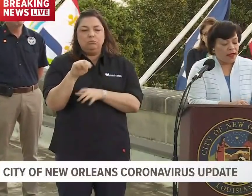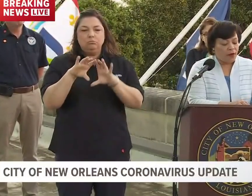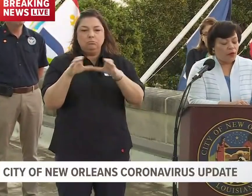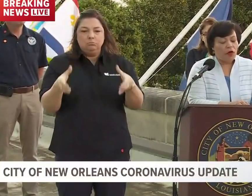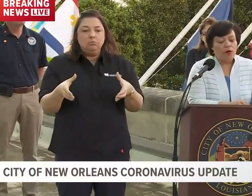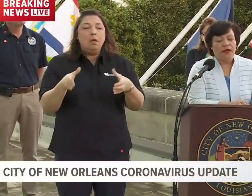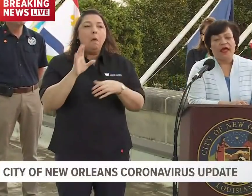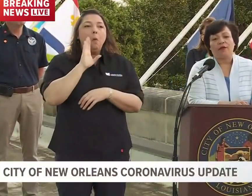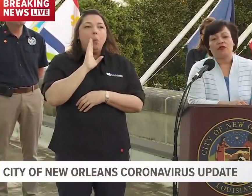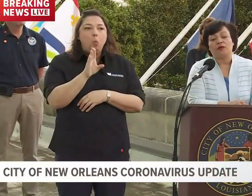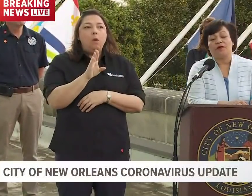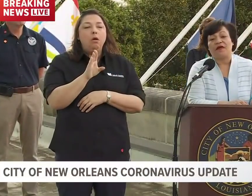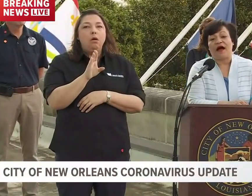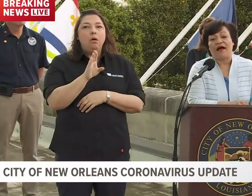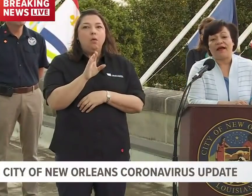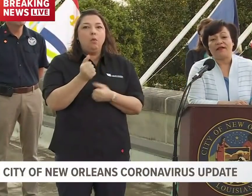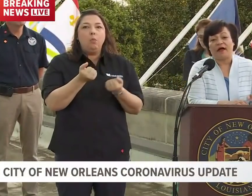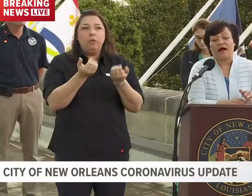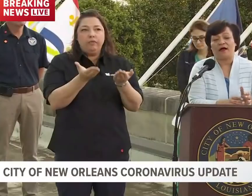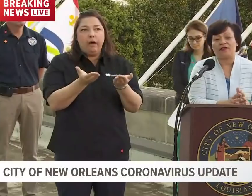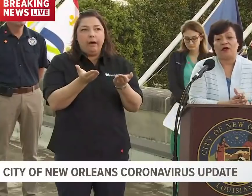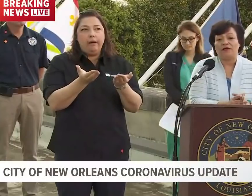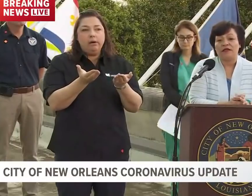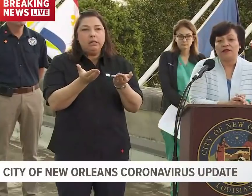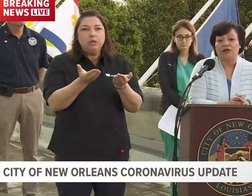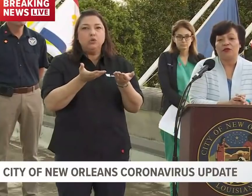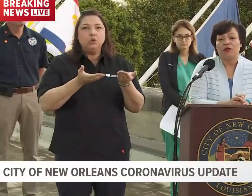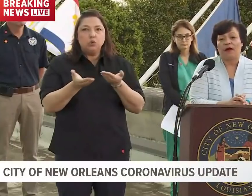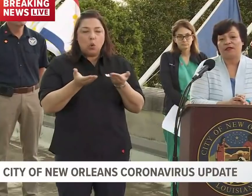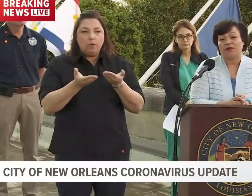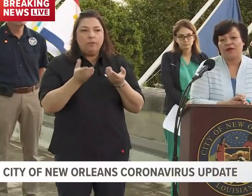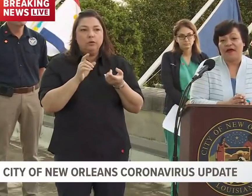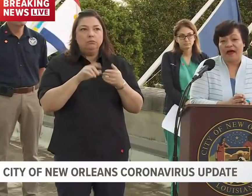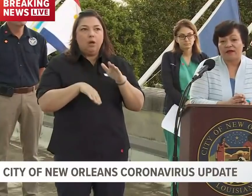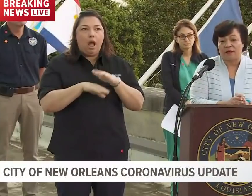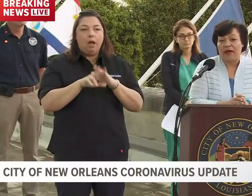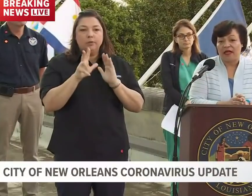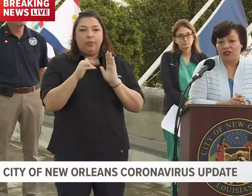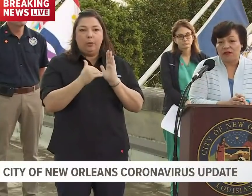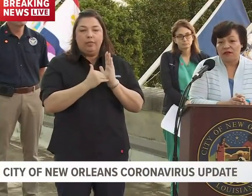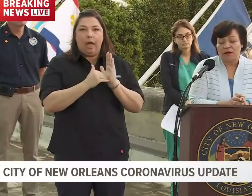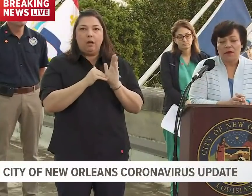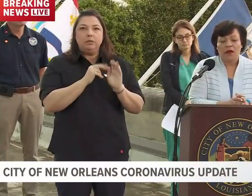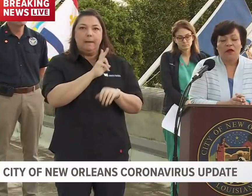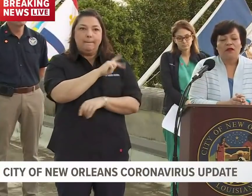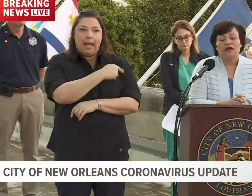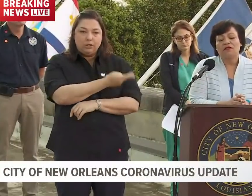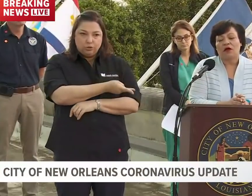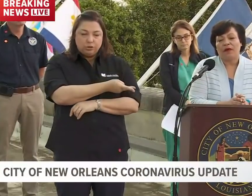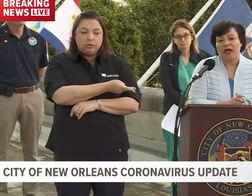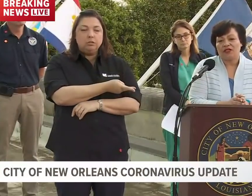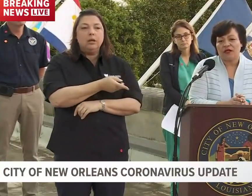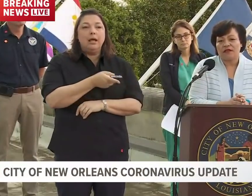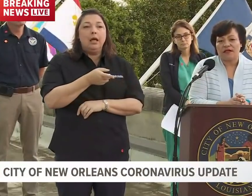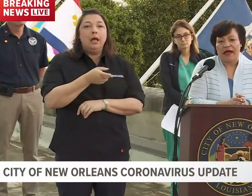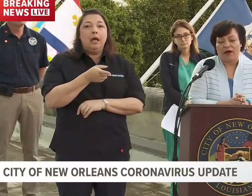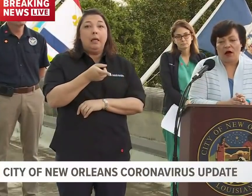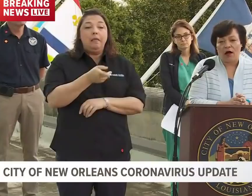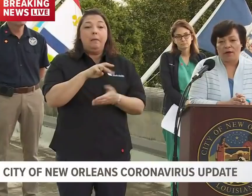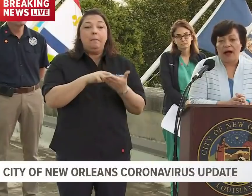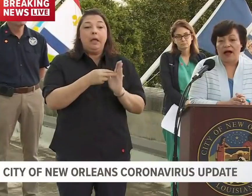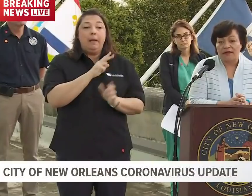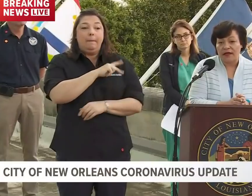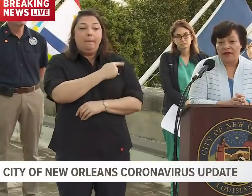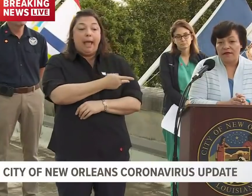It will be able to provide service to up to 3000 patients. patients. These are patients that